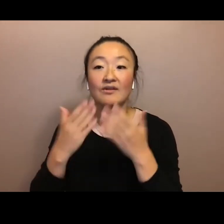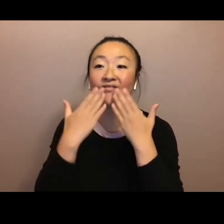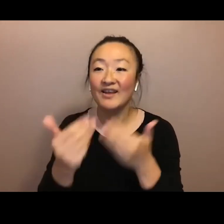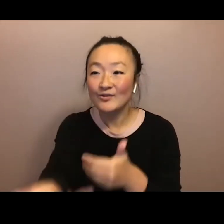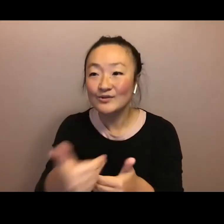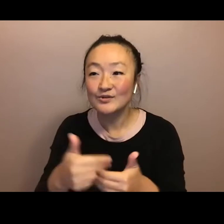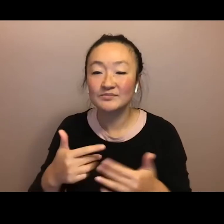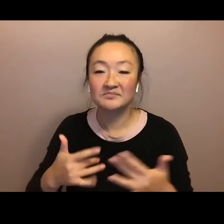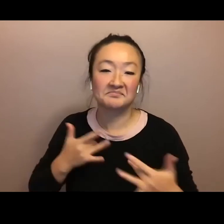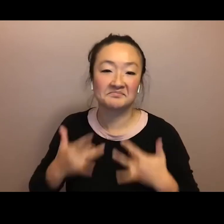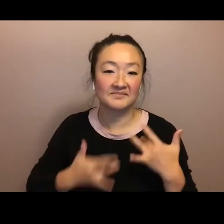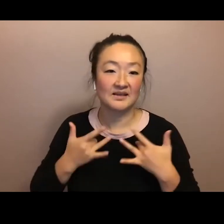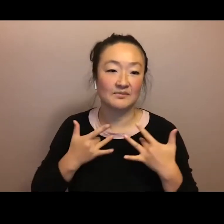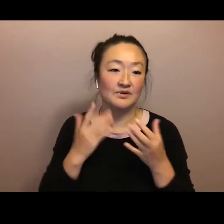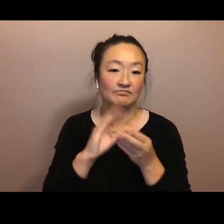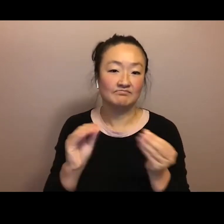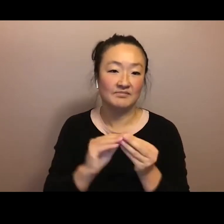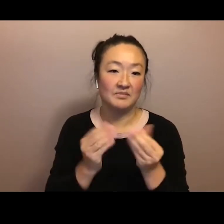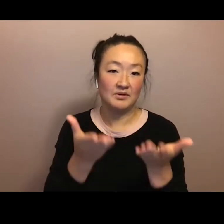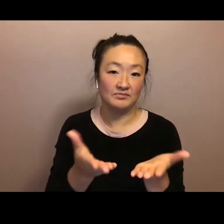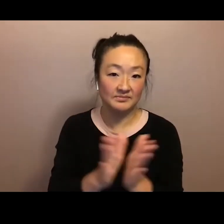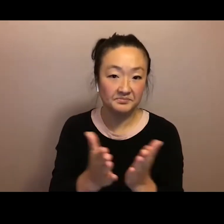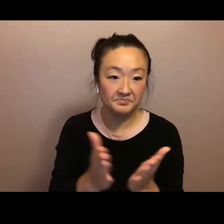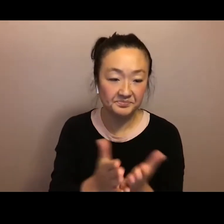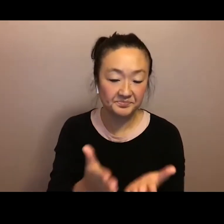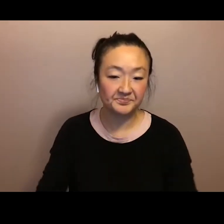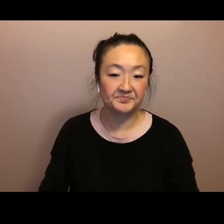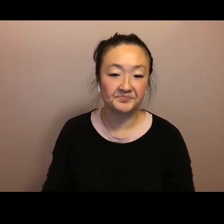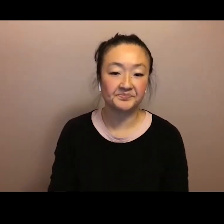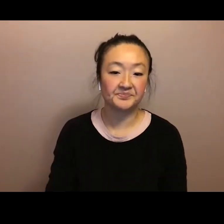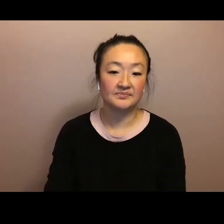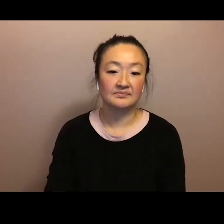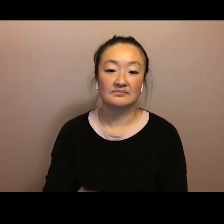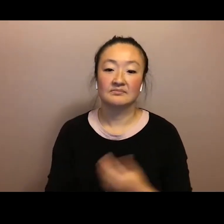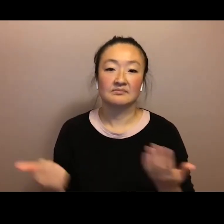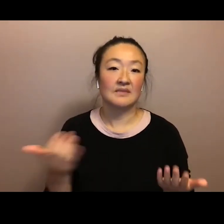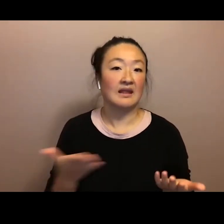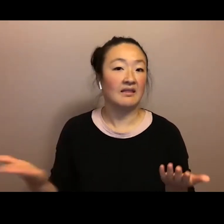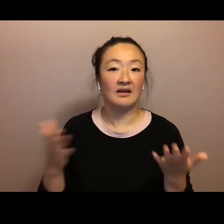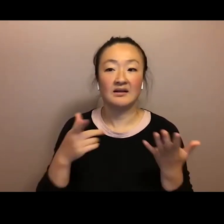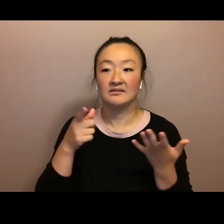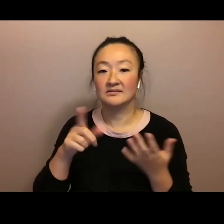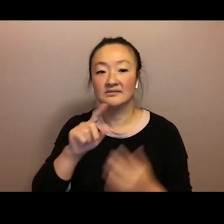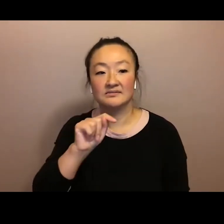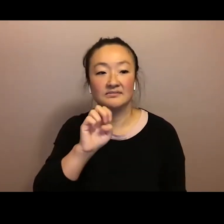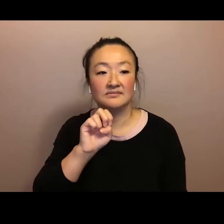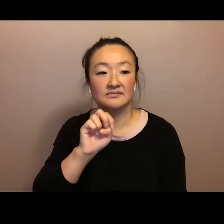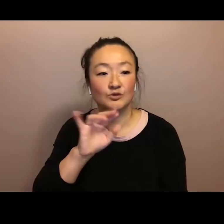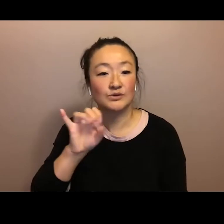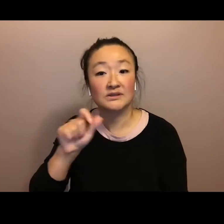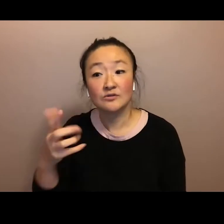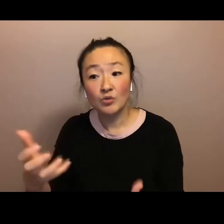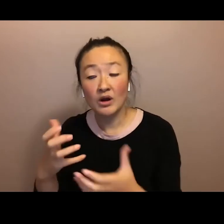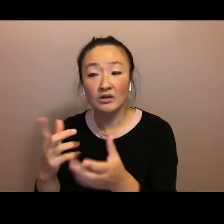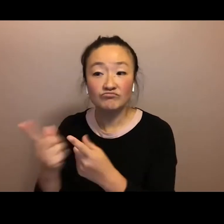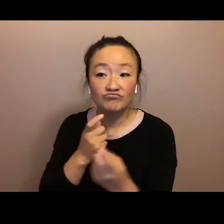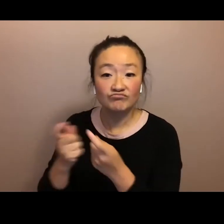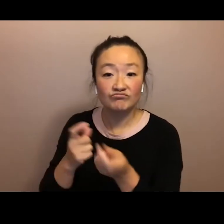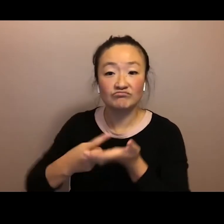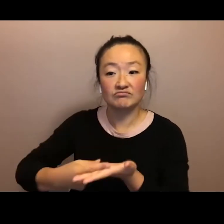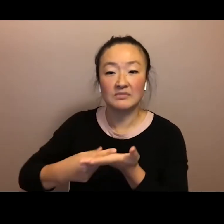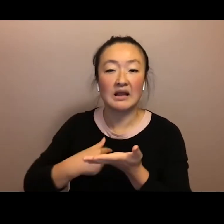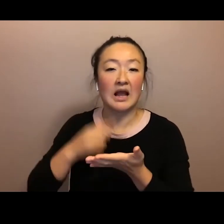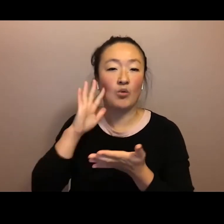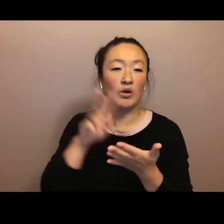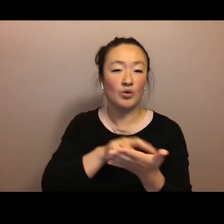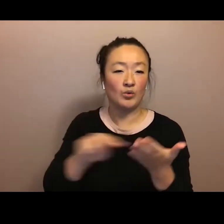be talking about this book and anything else really that Teresa wants to talk about today. I'm going to be reading